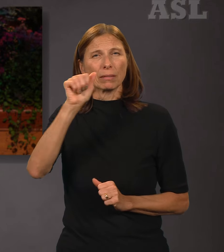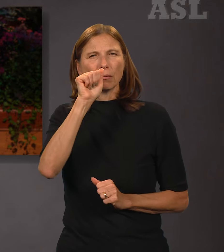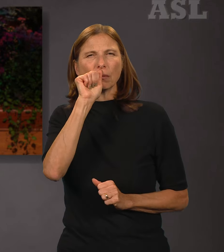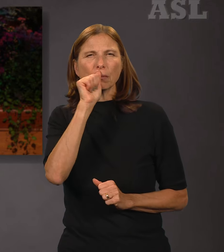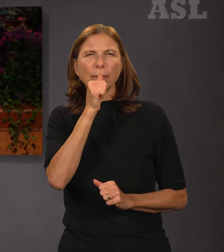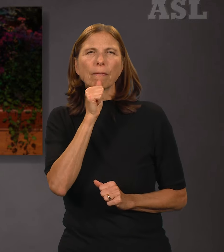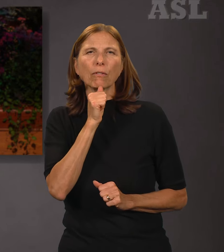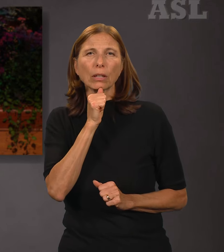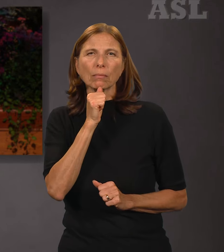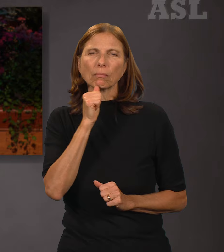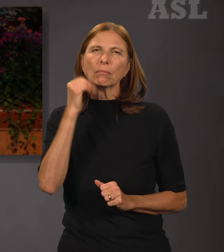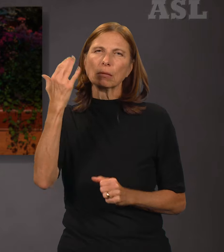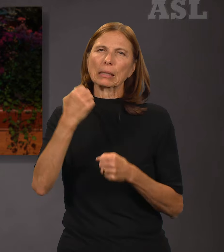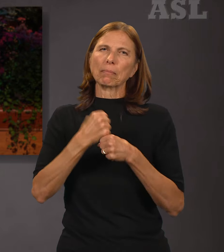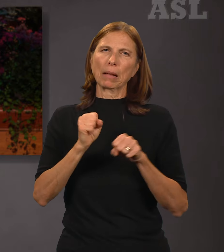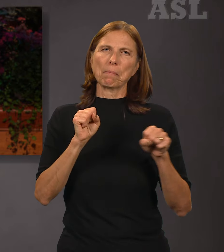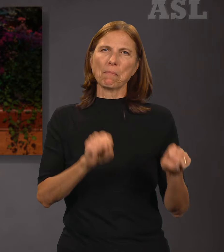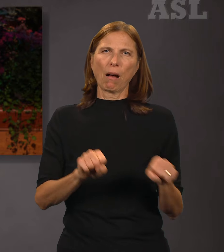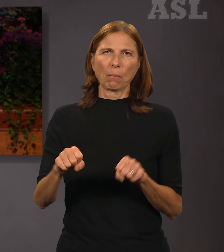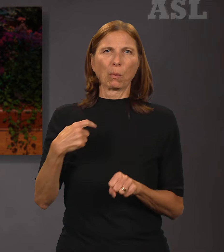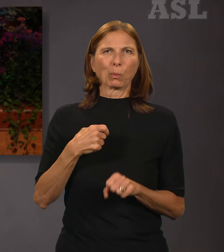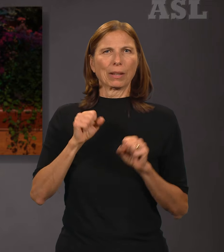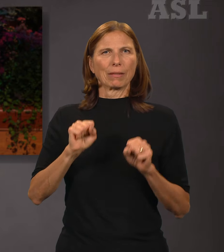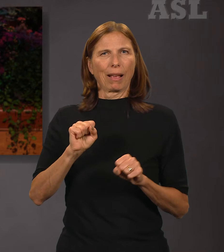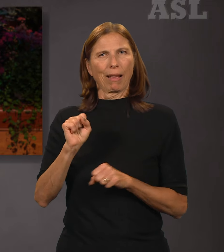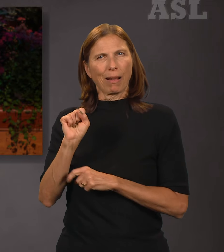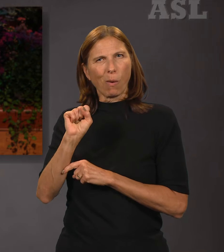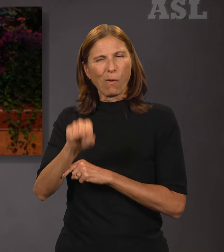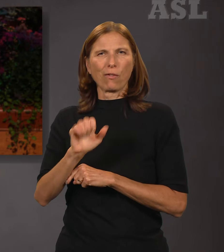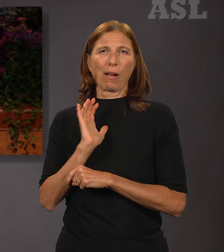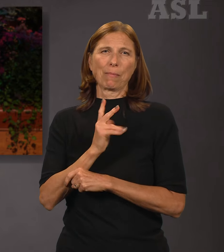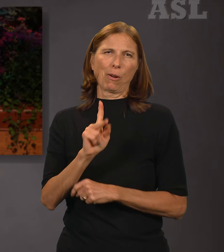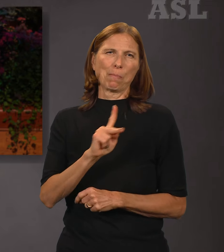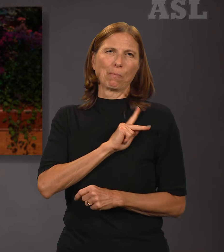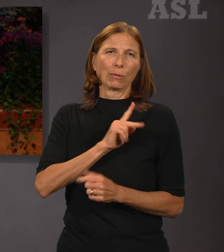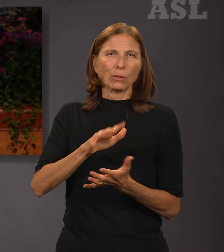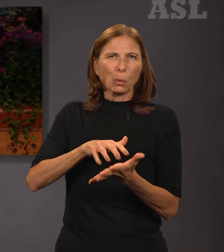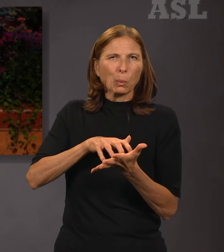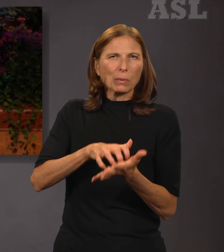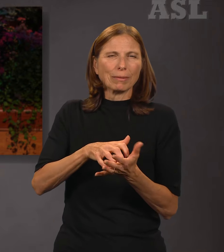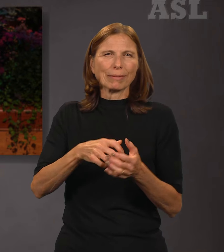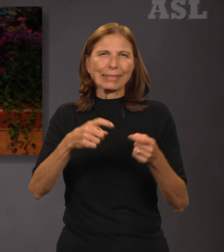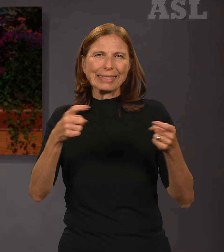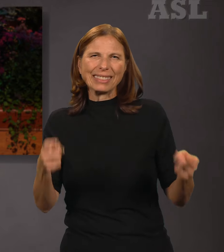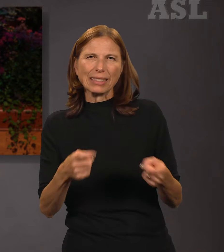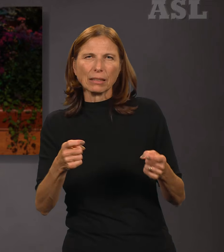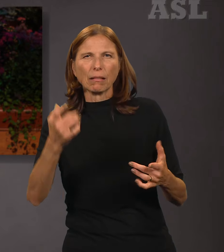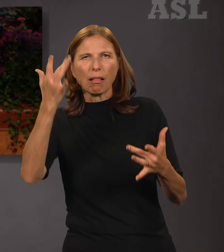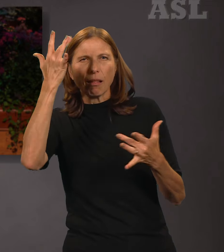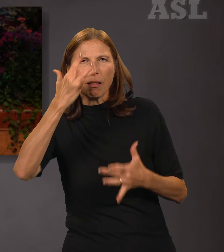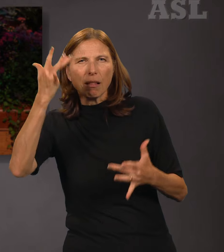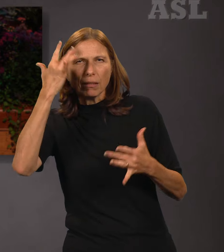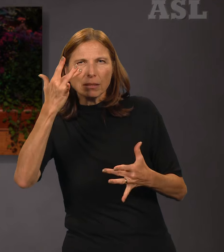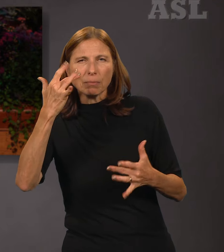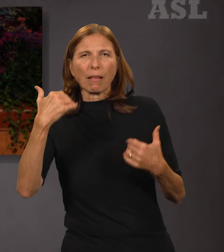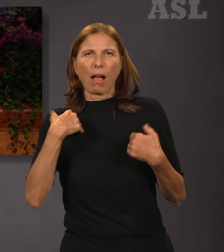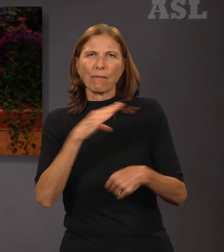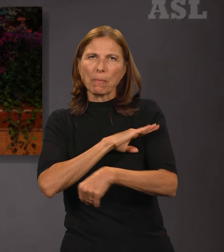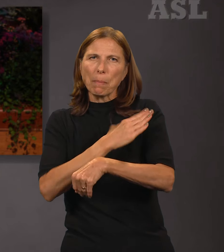and sins. He has all power to save every man that believeth on His name and bringeth forth